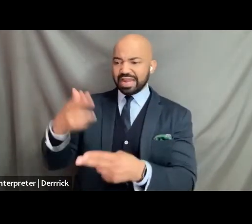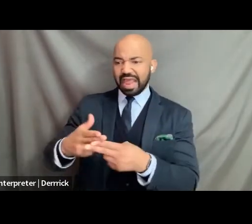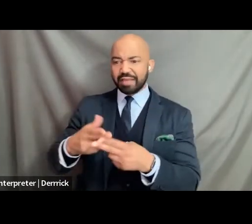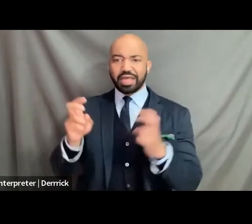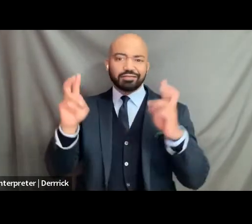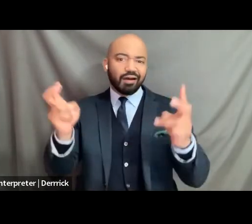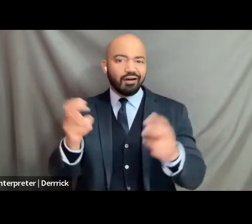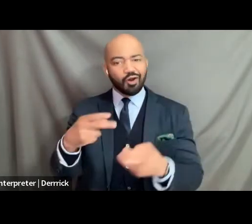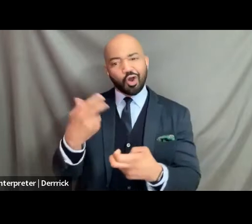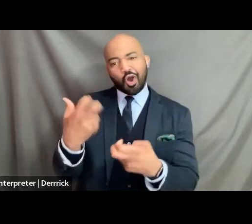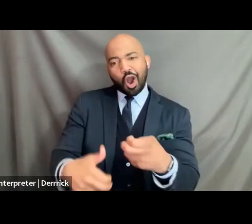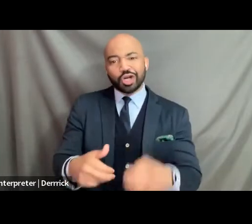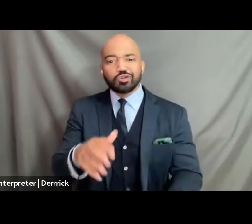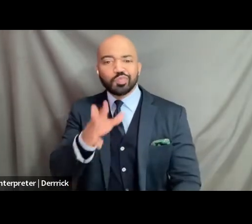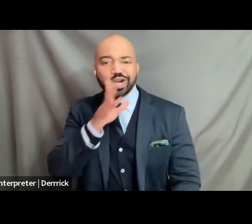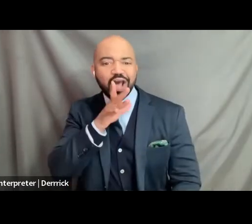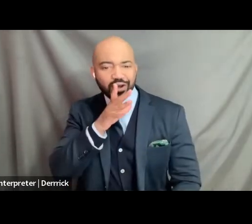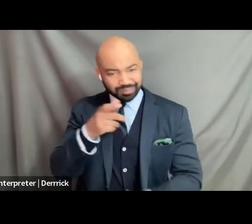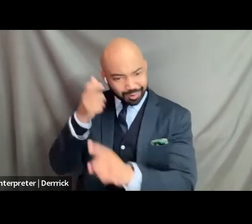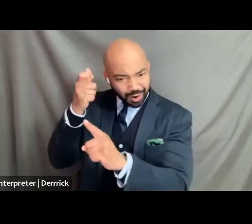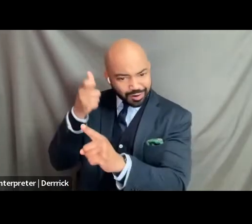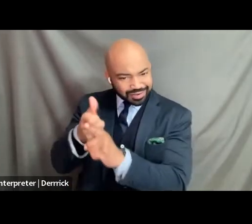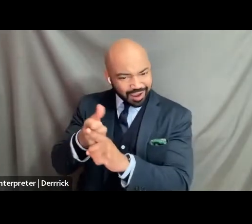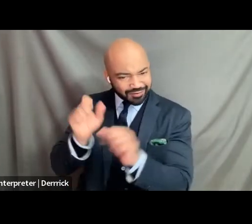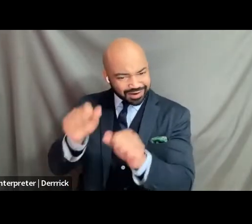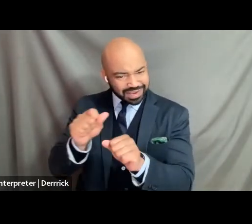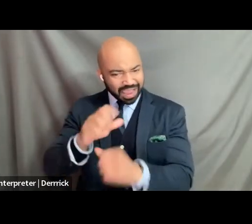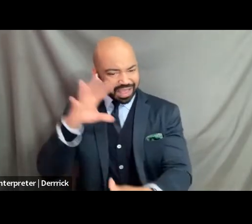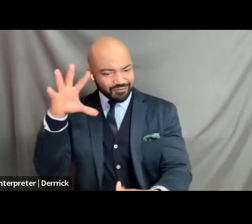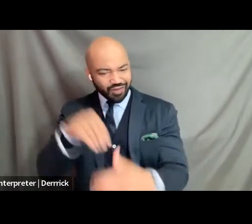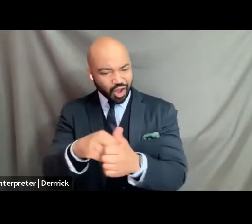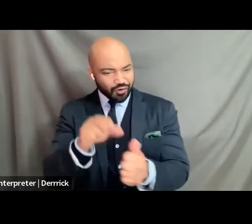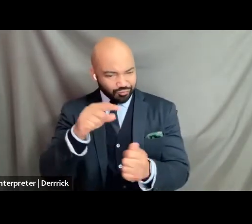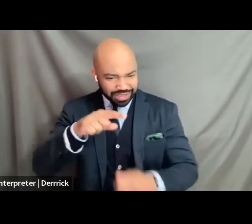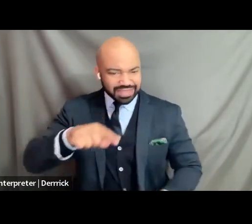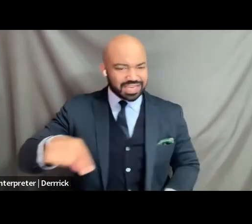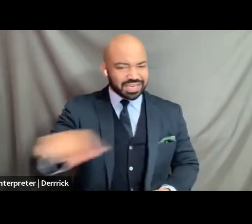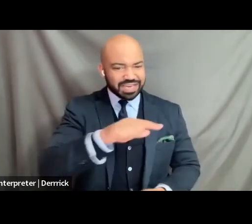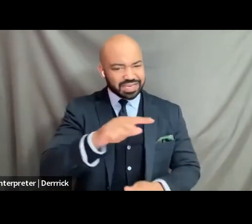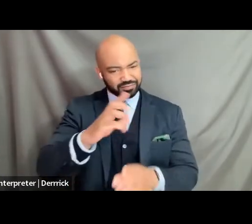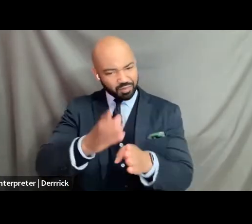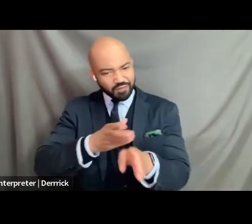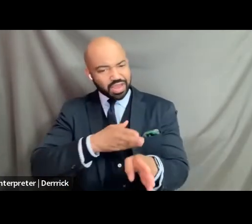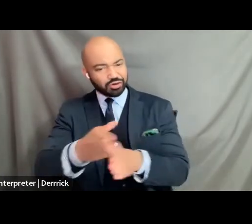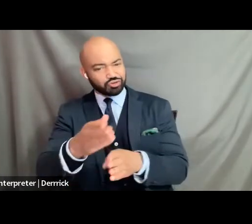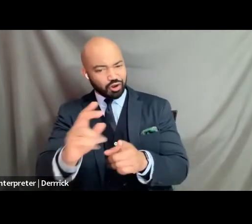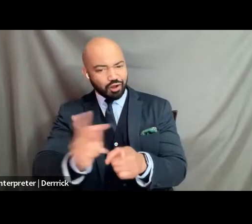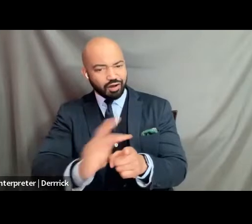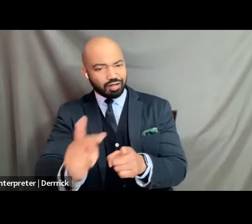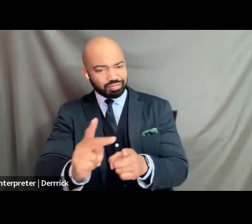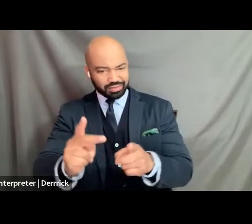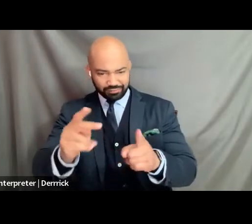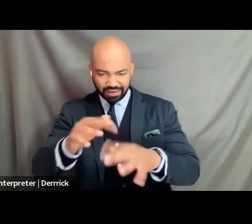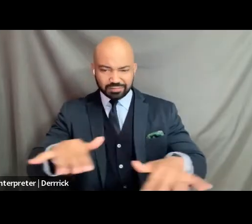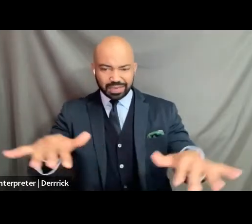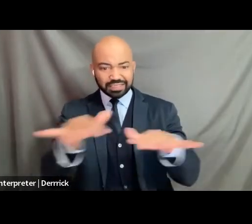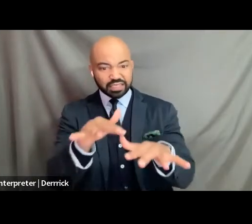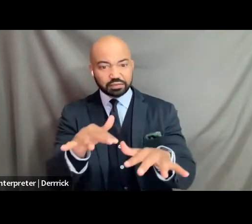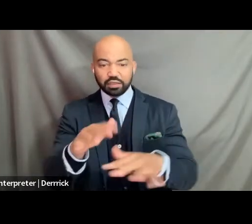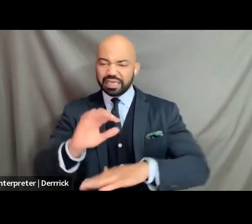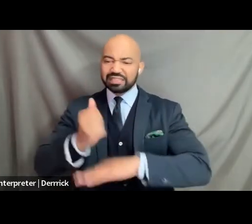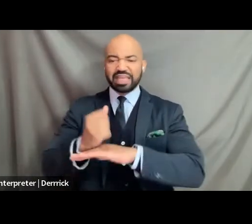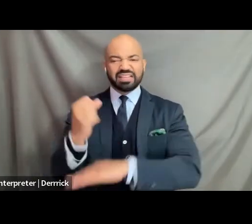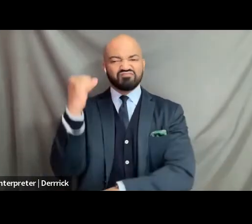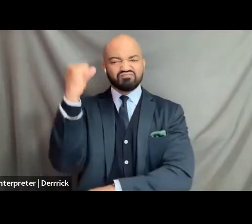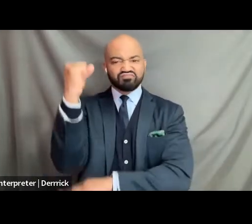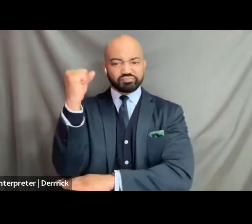people like her who can occupy um these spaces it sets the precedence for future generations um